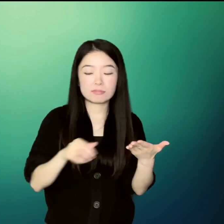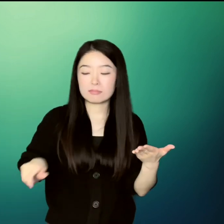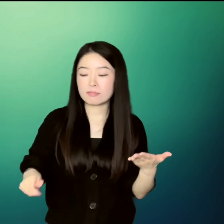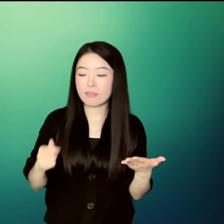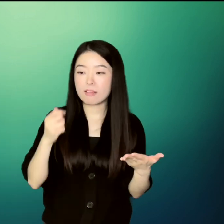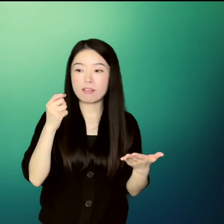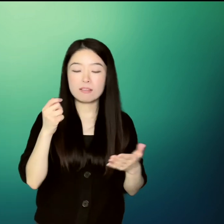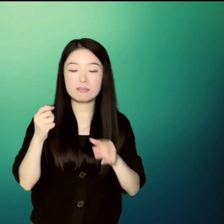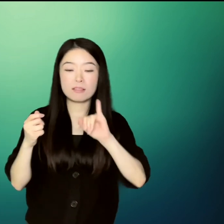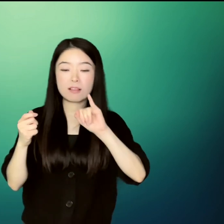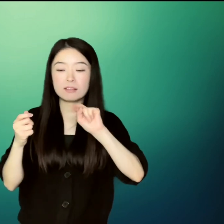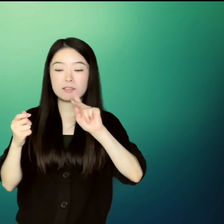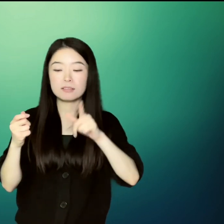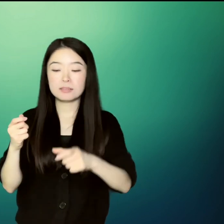next to her name.